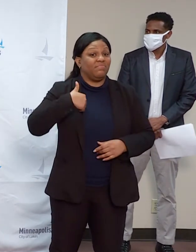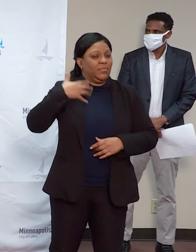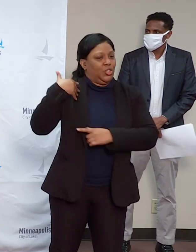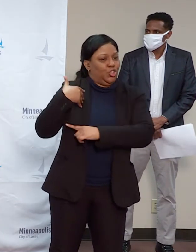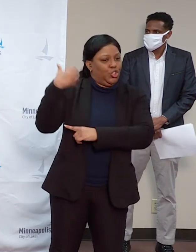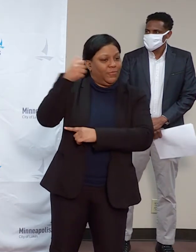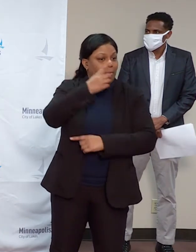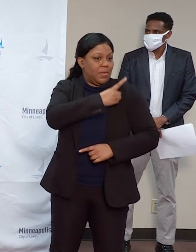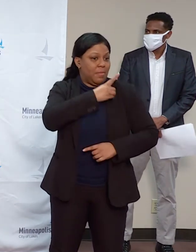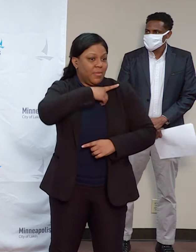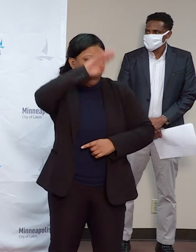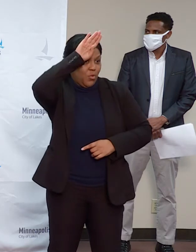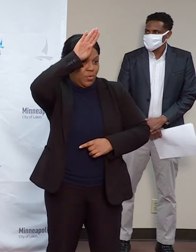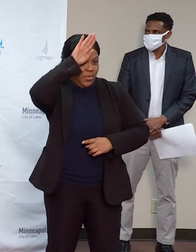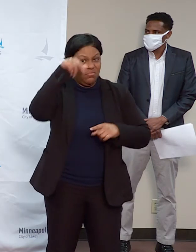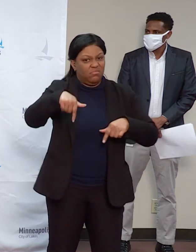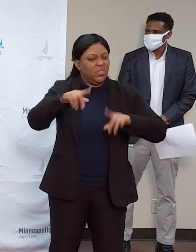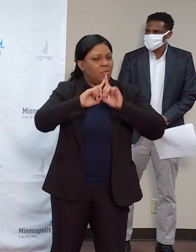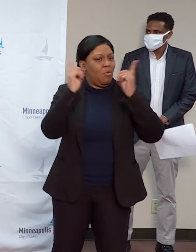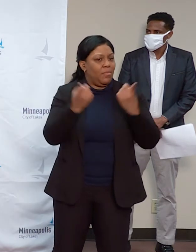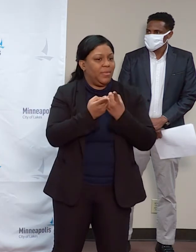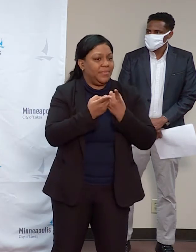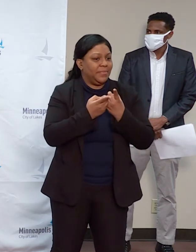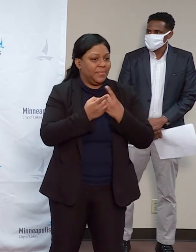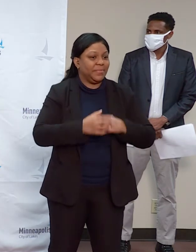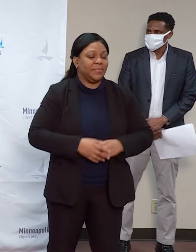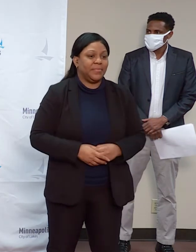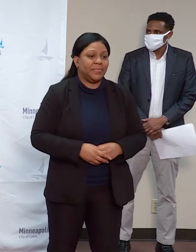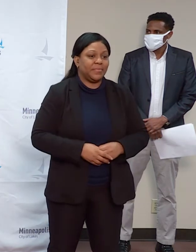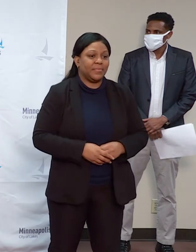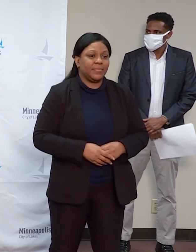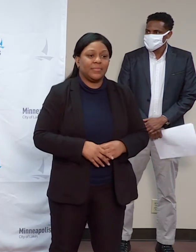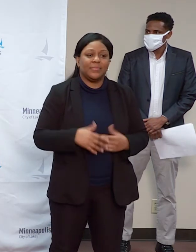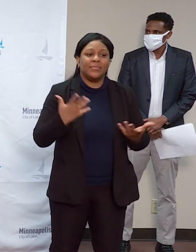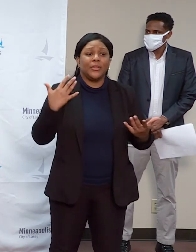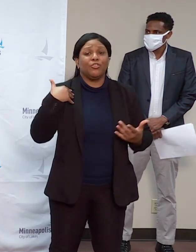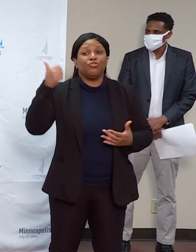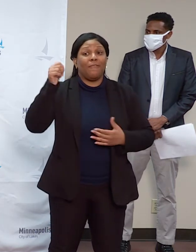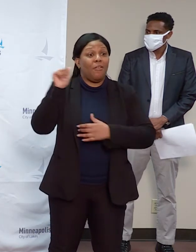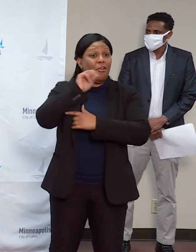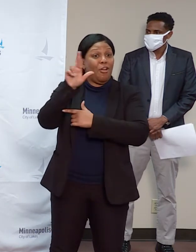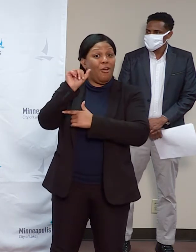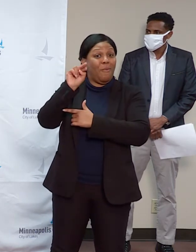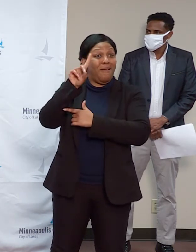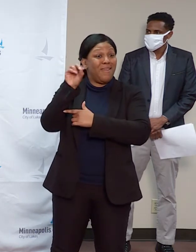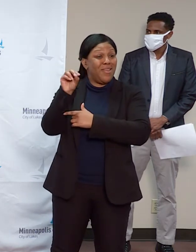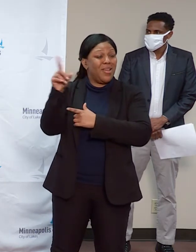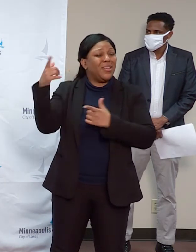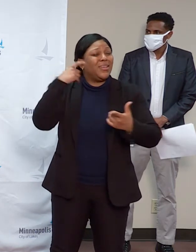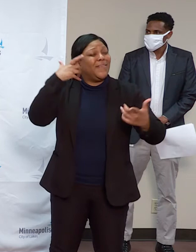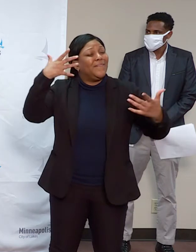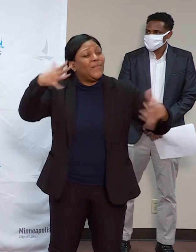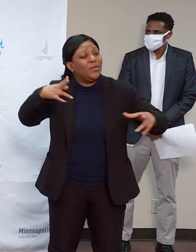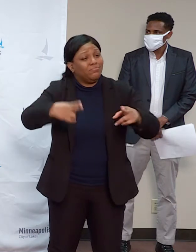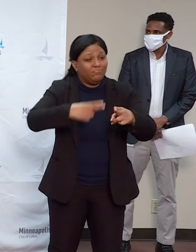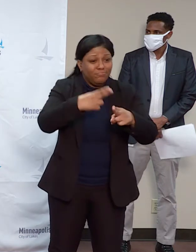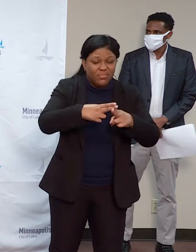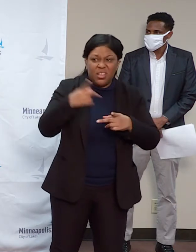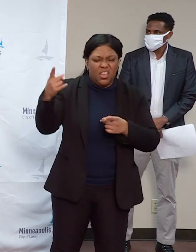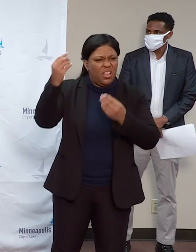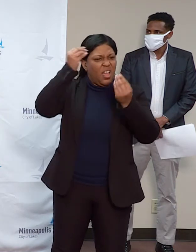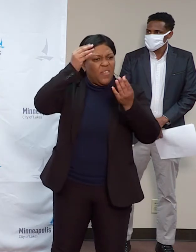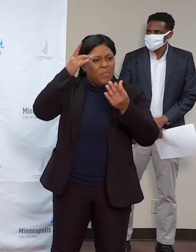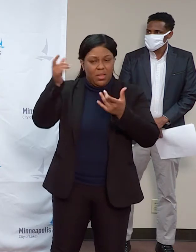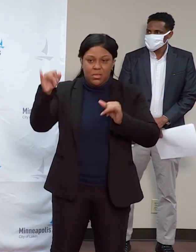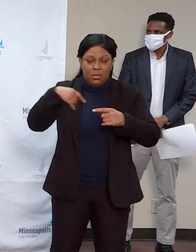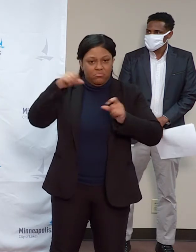Chief Arredondo has pretty much said it all. So I will just take this opportunity to reassure the public that the Minneapolis Fire Department has